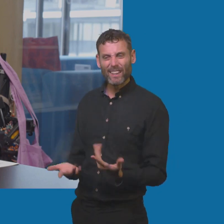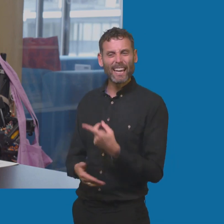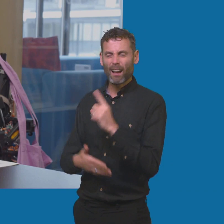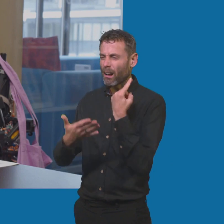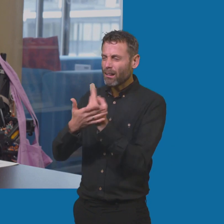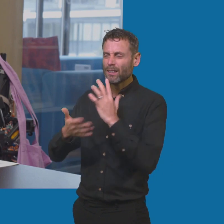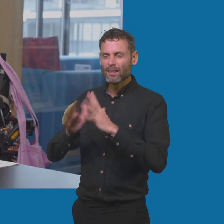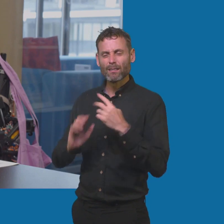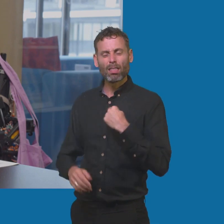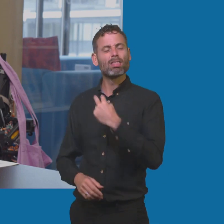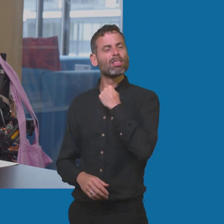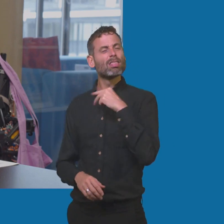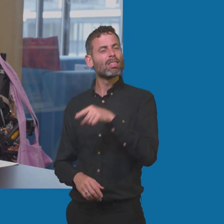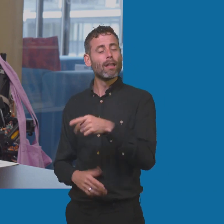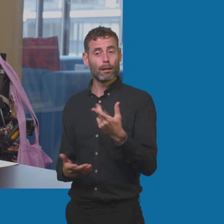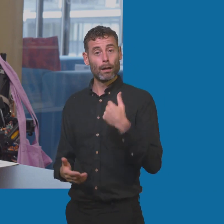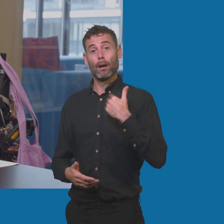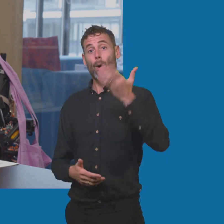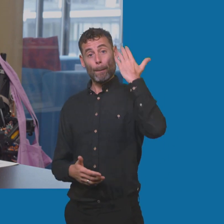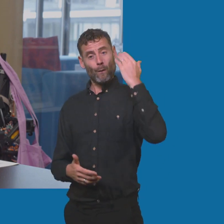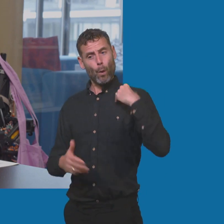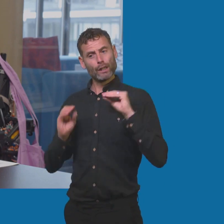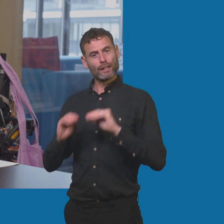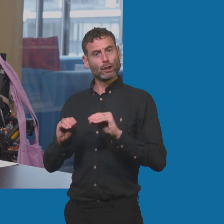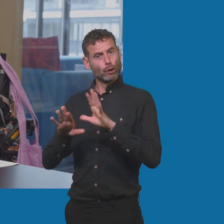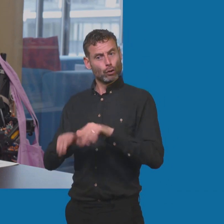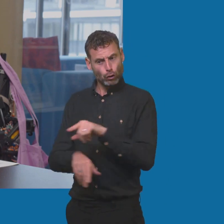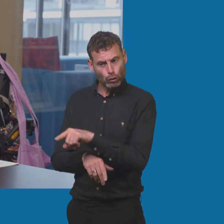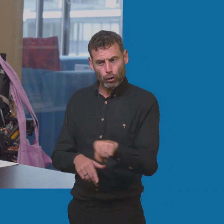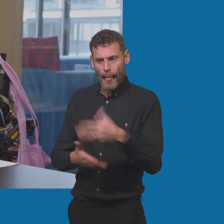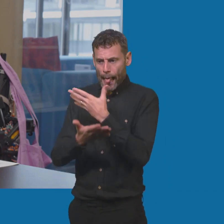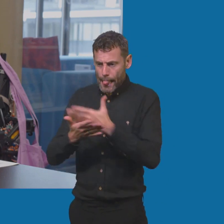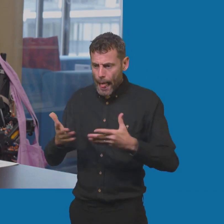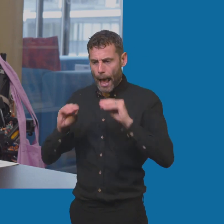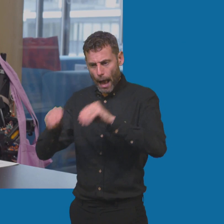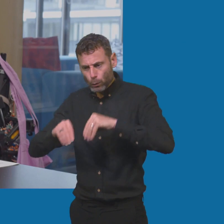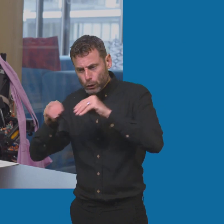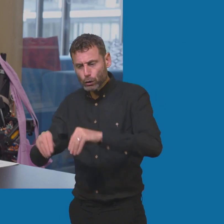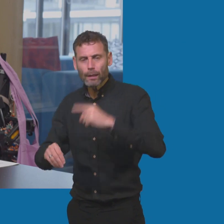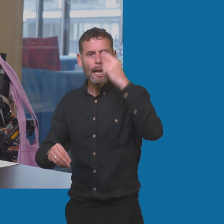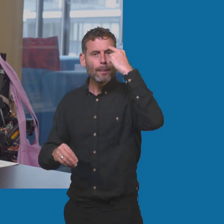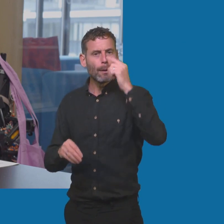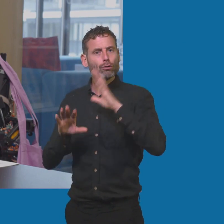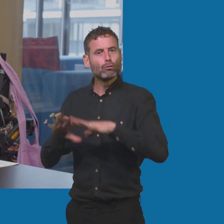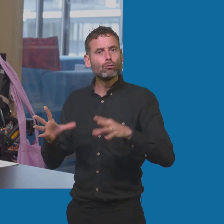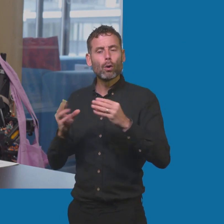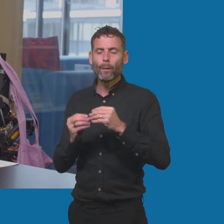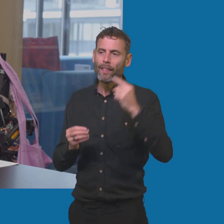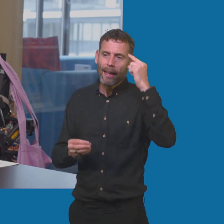as someone who used to teach children languages and a lot of children with intellectual disabilities as well, you know, I